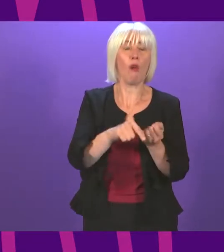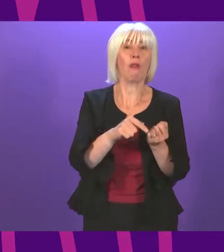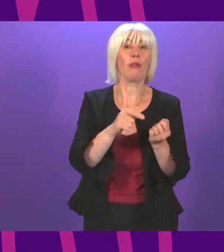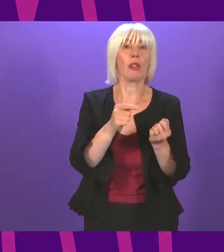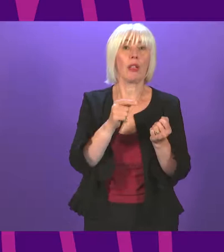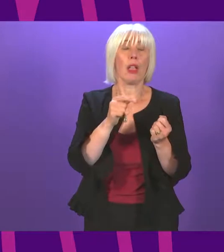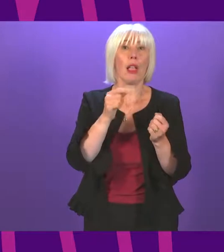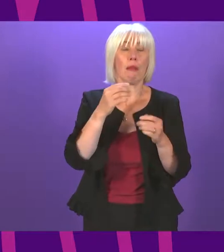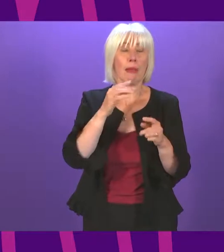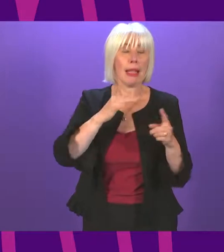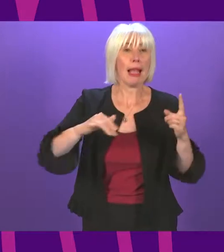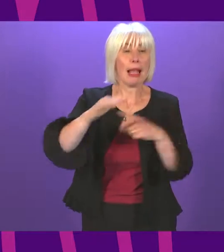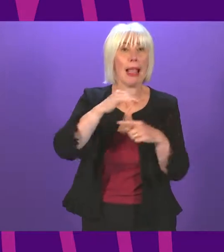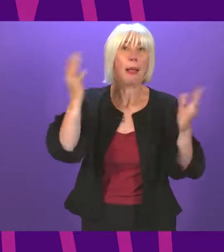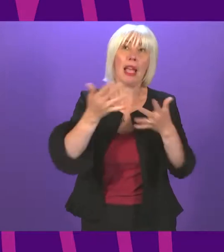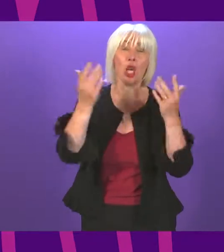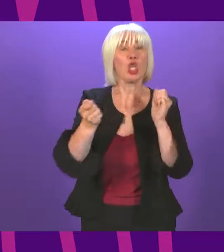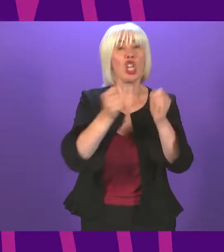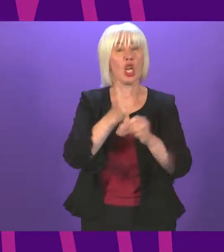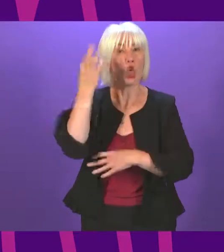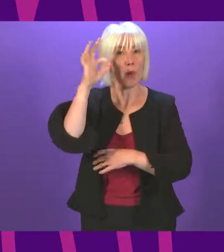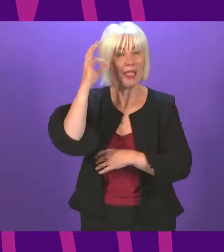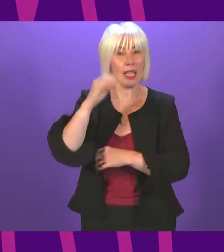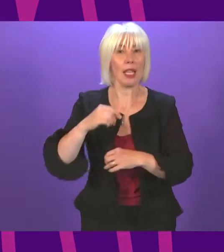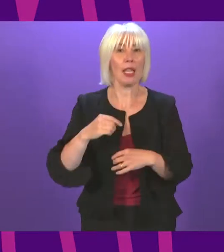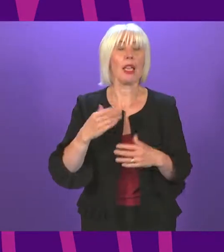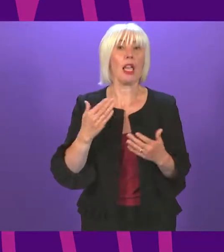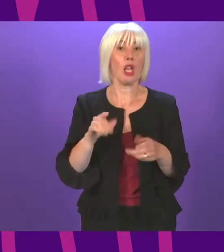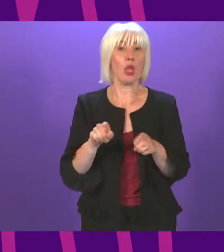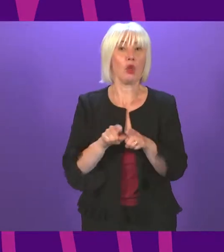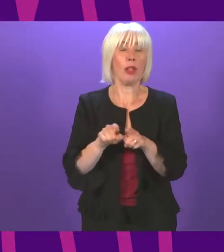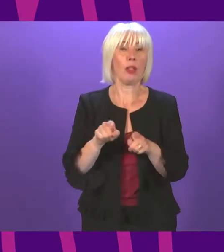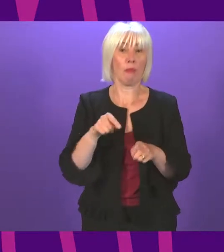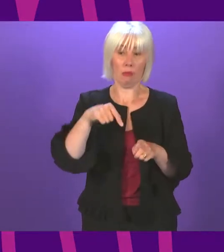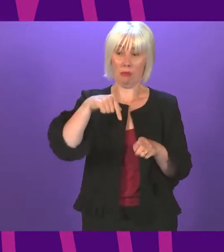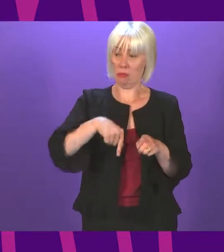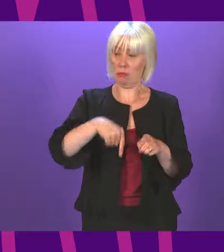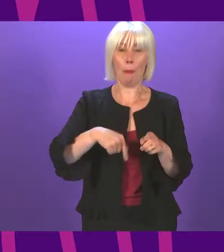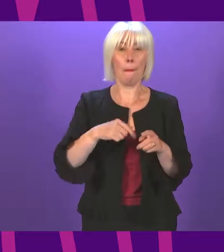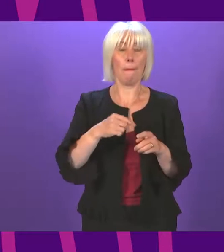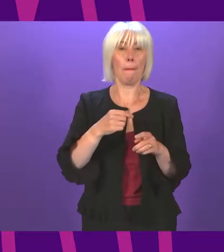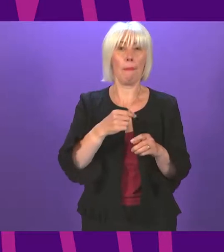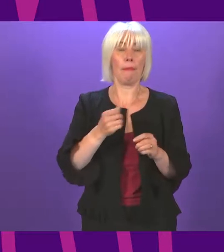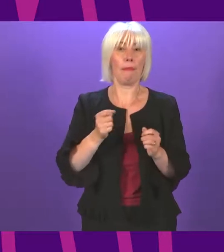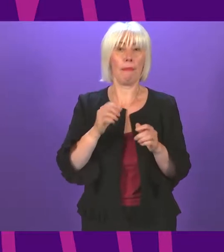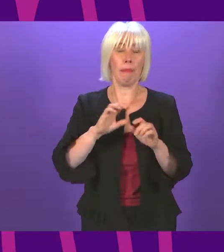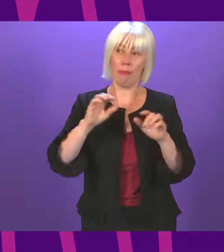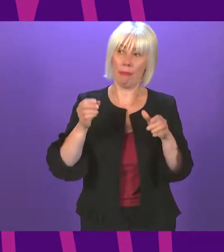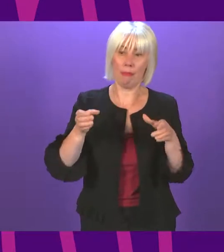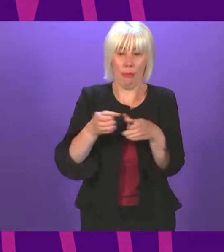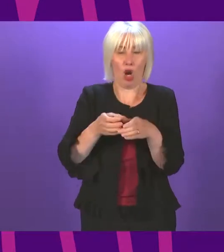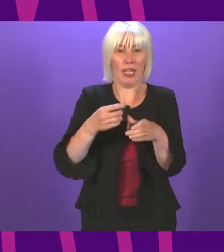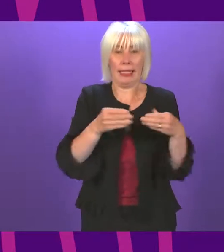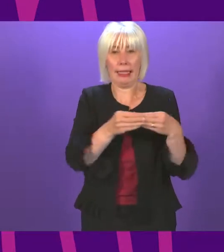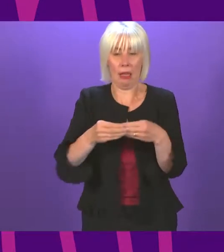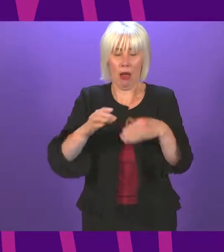Change Committee. He is, I believe, the longest-serving party leader in the Scottish Parliament. He is also a passionate and effective campaigner